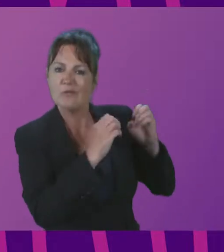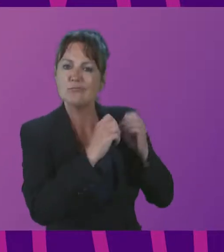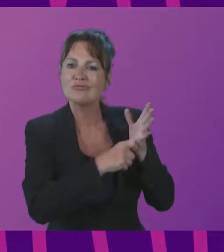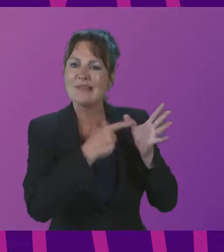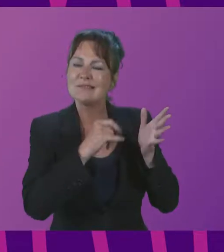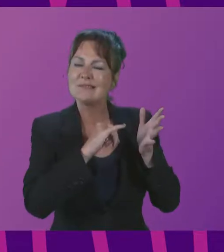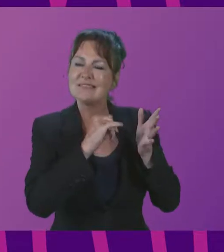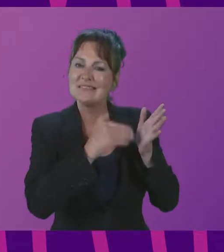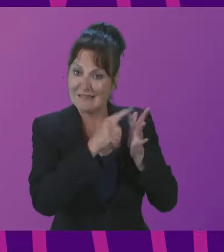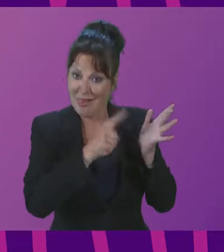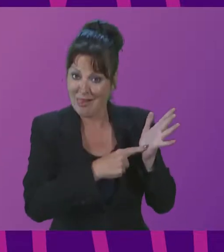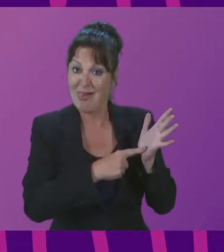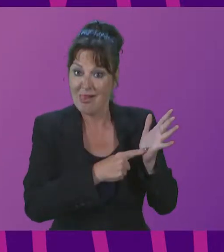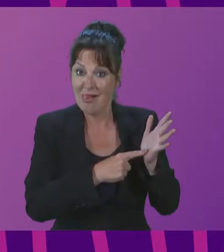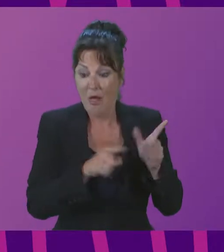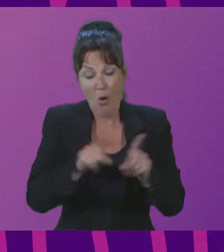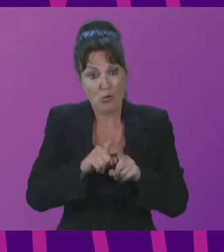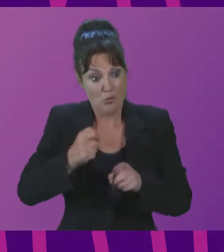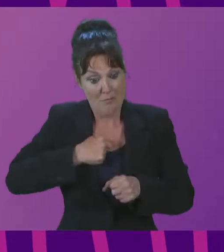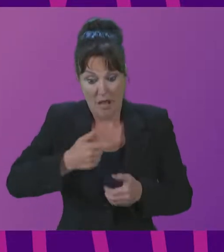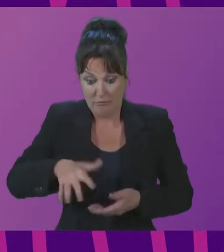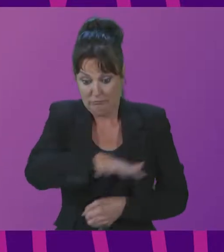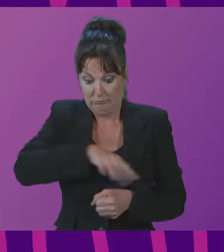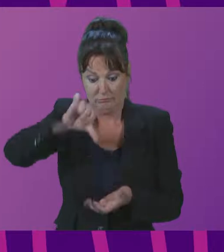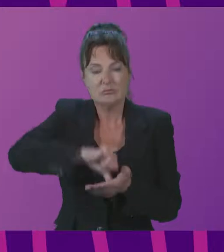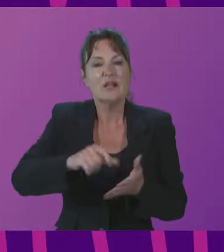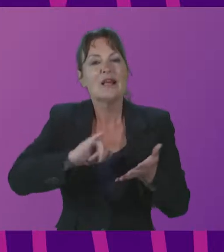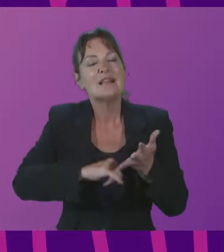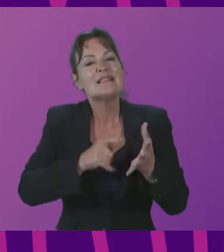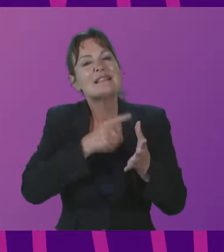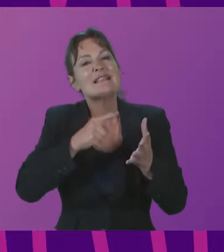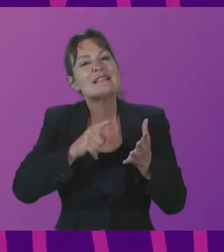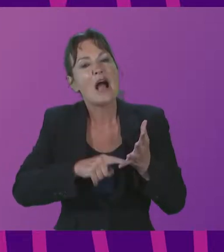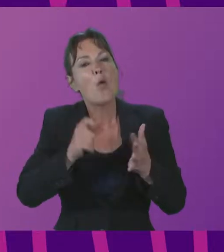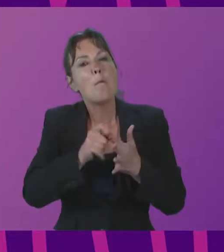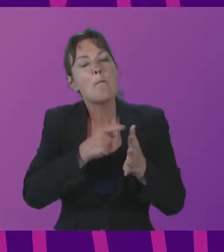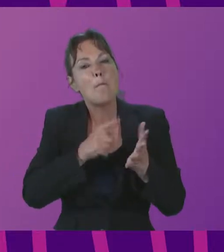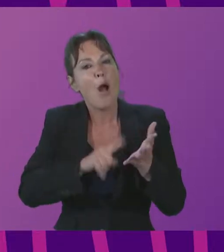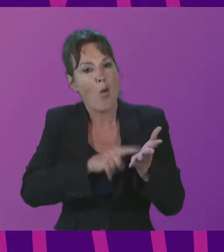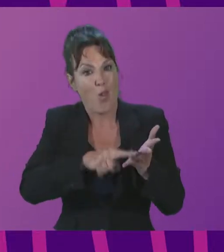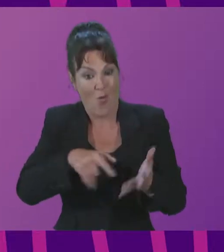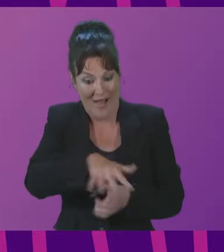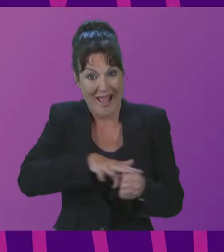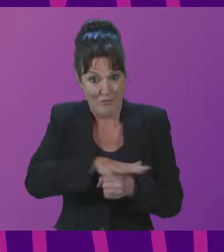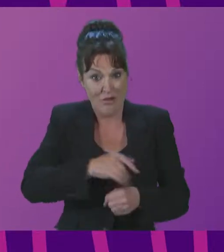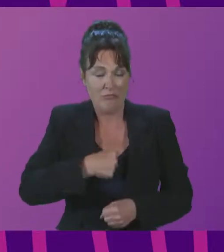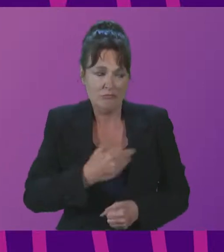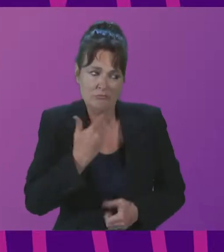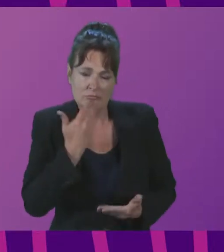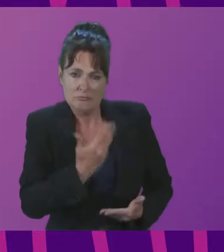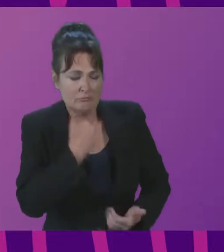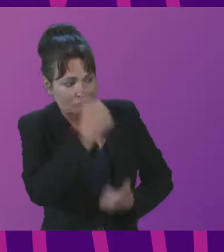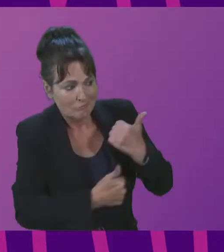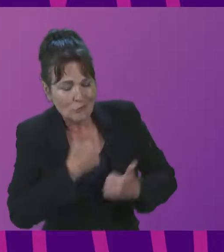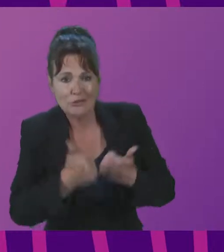Brazil, and the state, and the São Paulo State Government. Congratulations to the Government and the